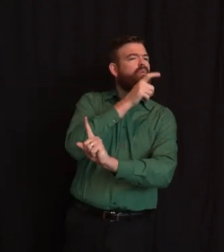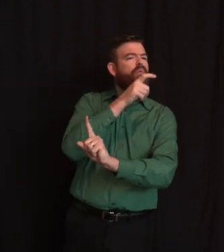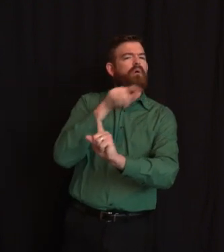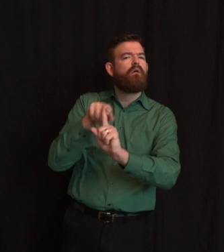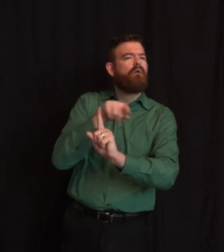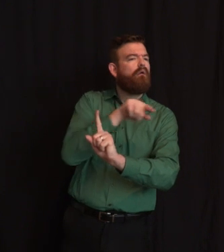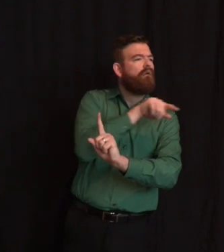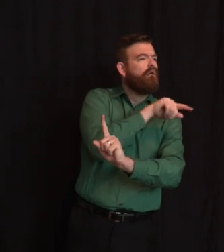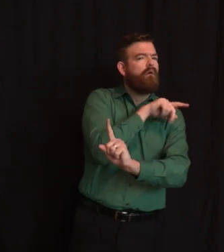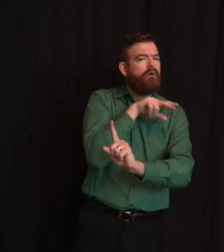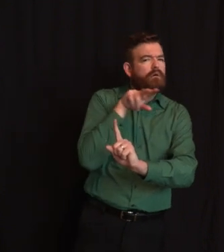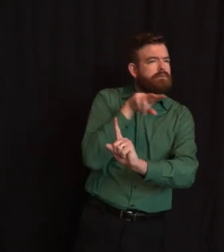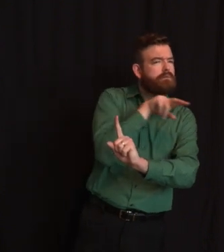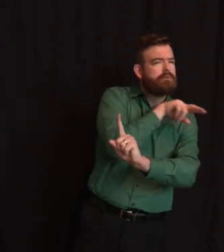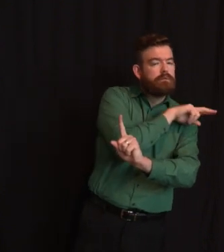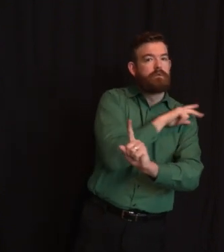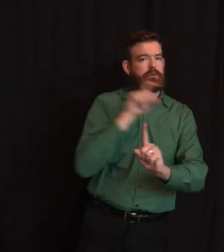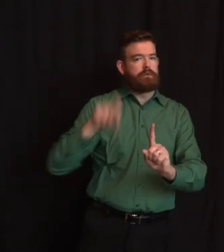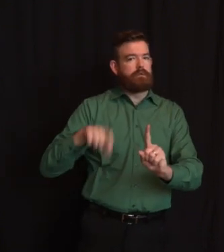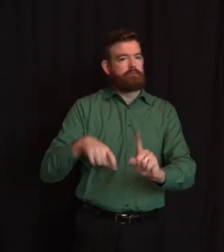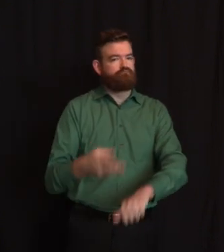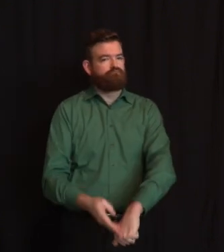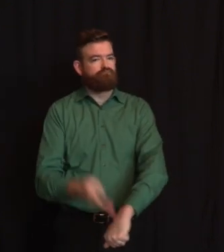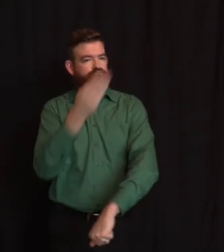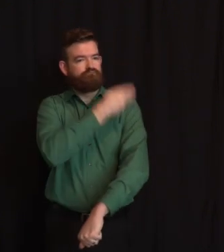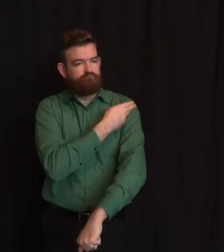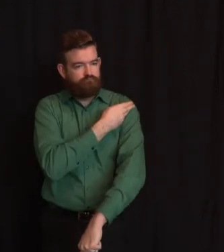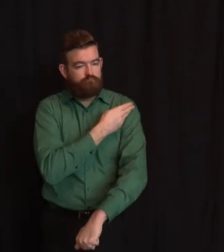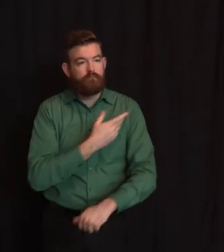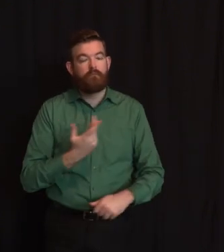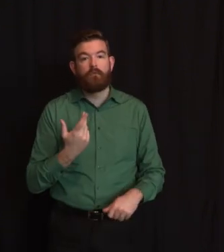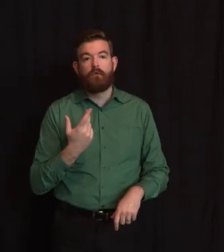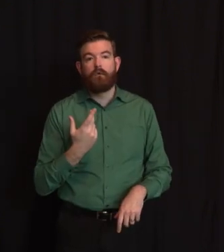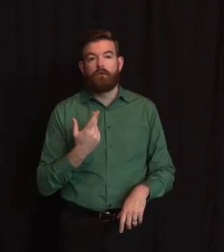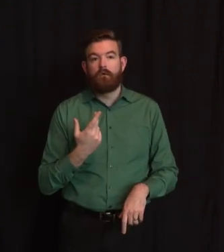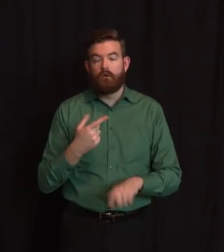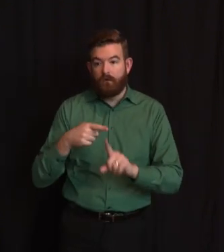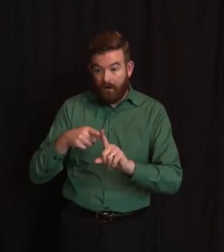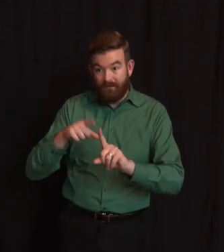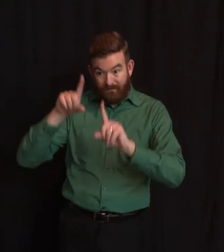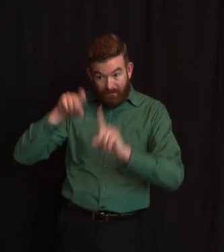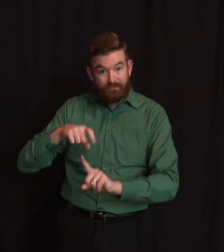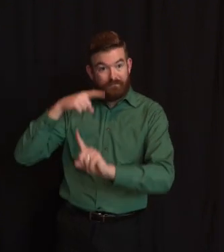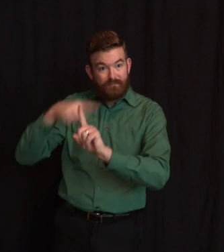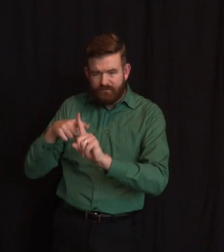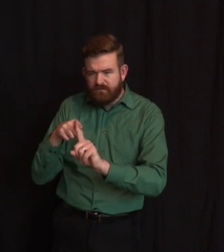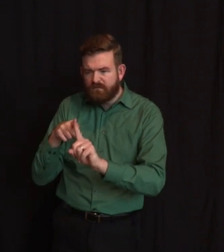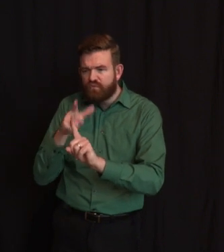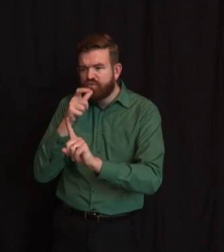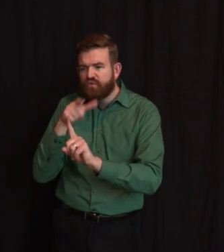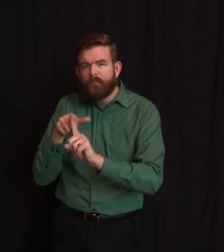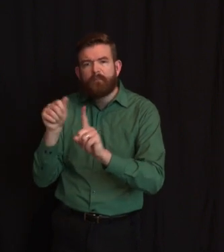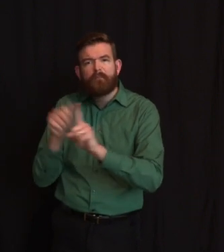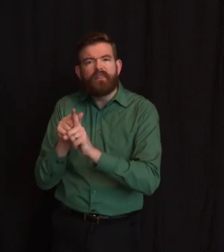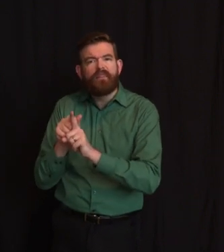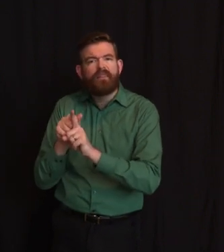these are the people they were in touch with, what's the plan then? What's the quarantining? What's the isolation plan? And to have that